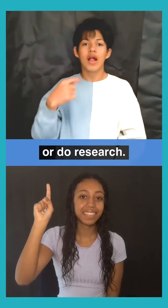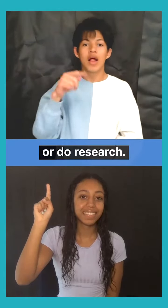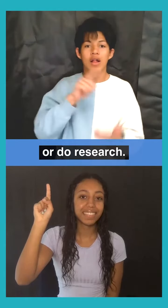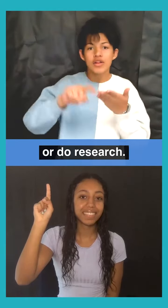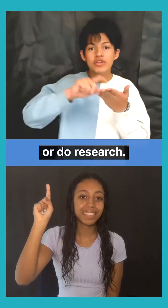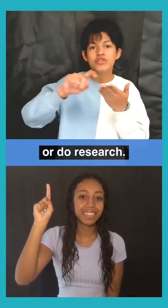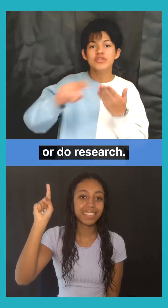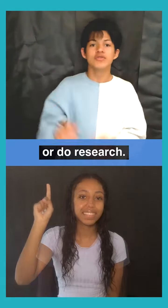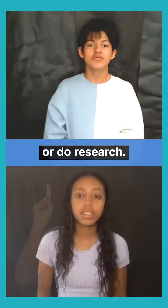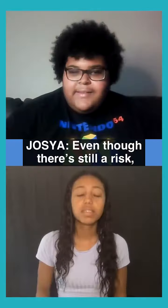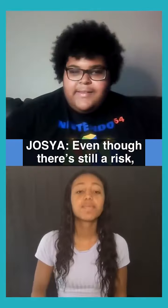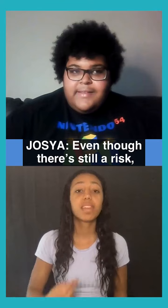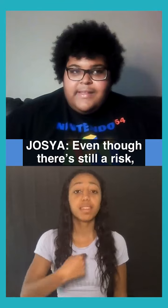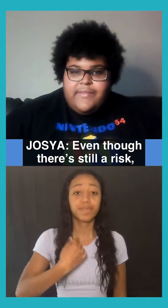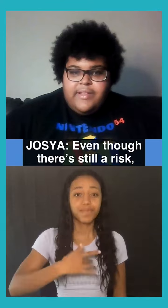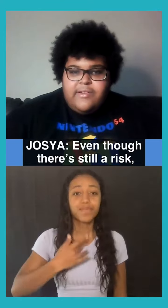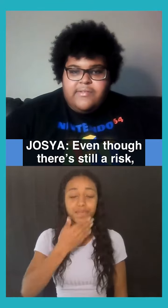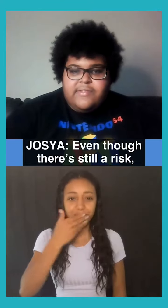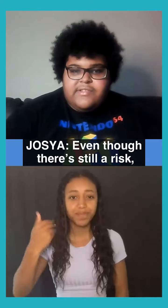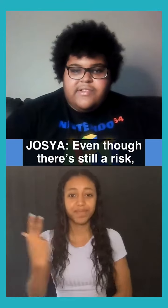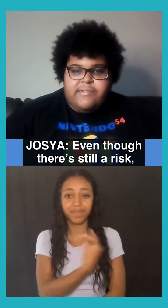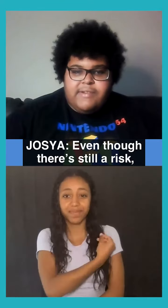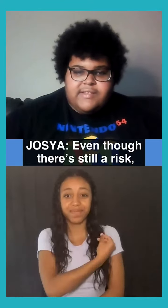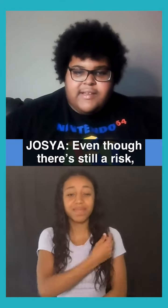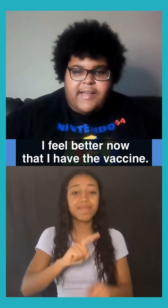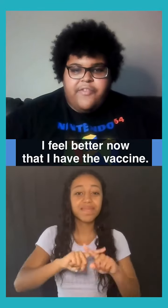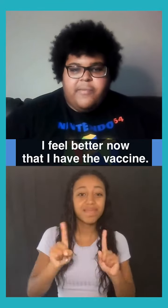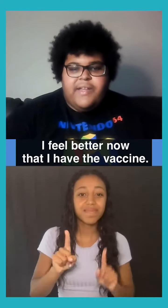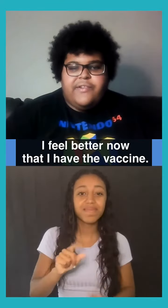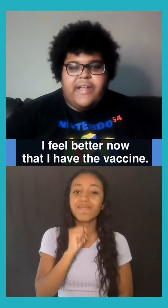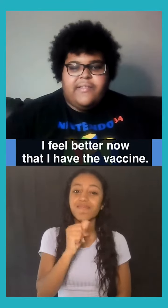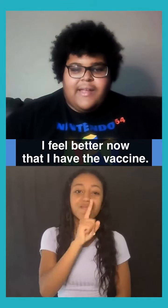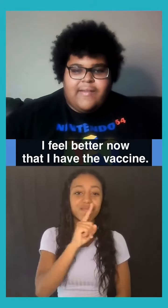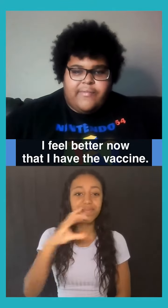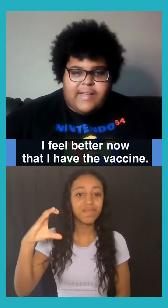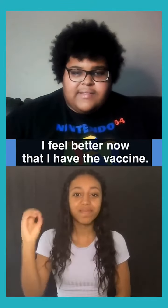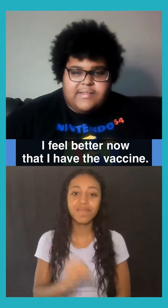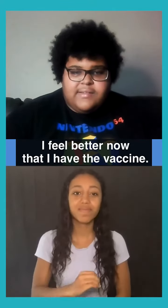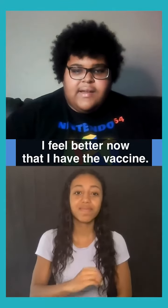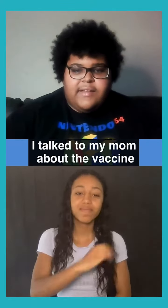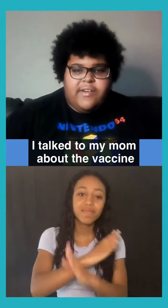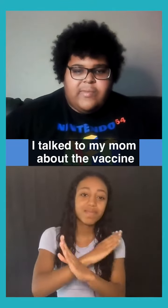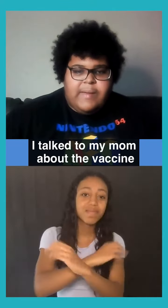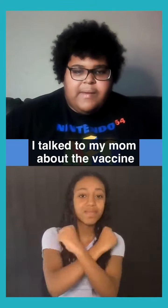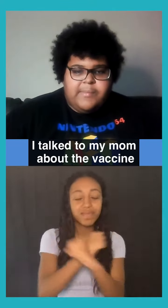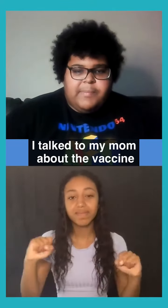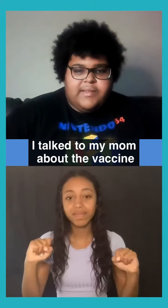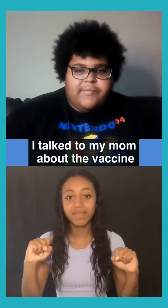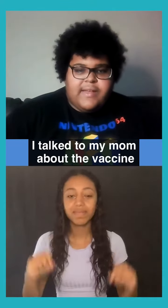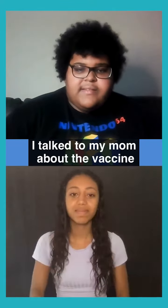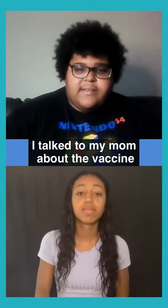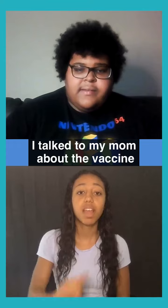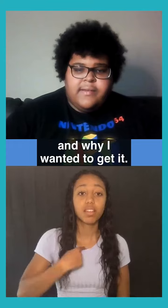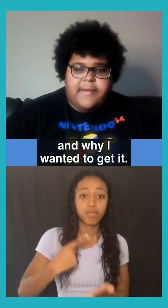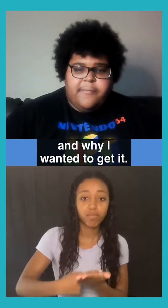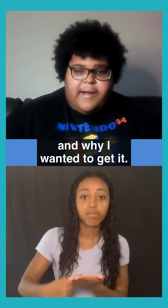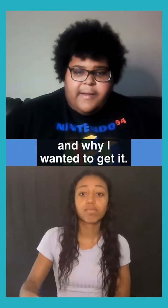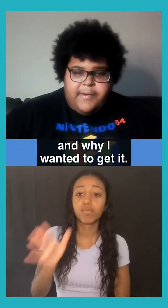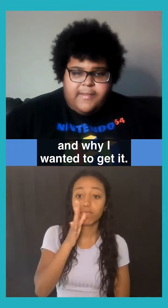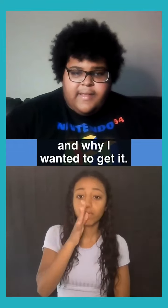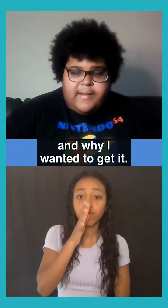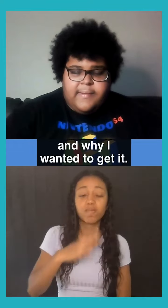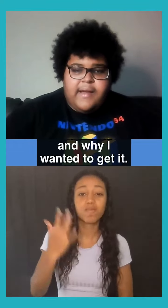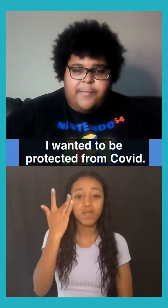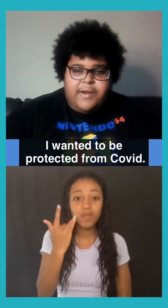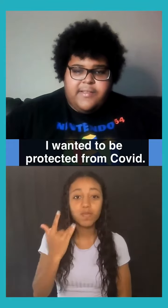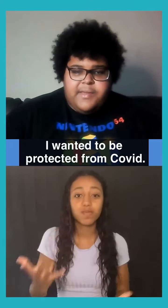or do research. Josiah. Even though there's still a risk, I feel better now that I have the vaccine. I talked to my mom about the vaccine and why